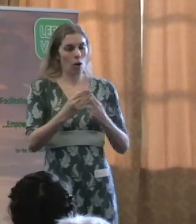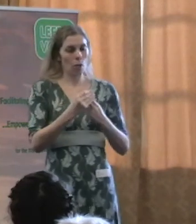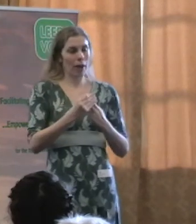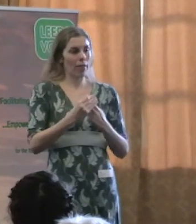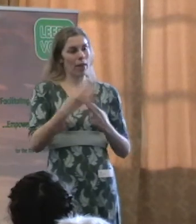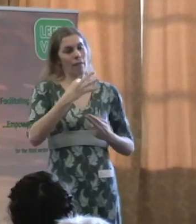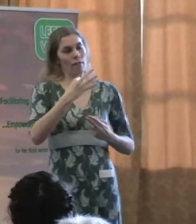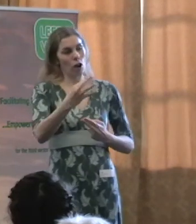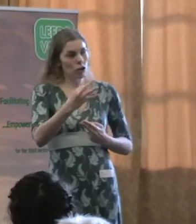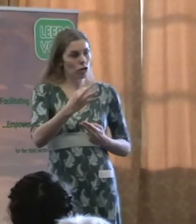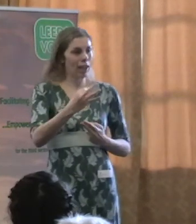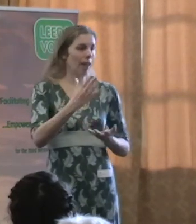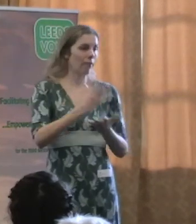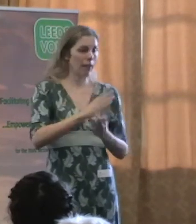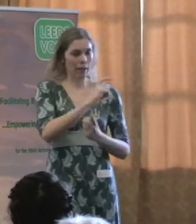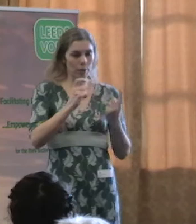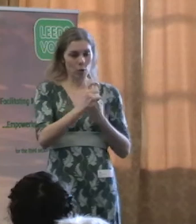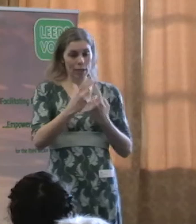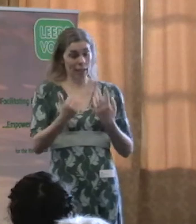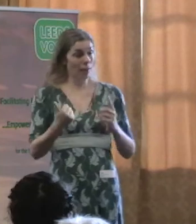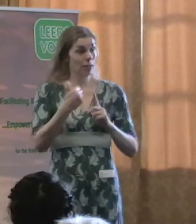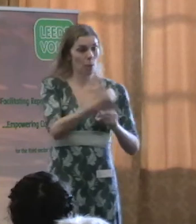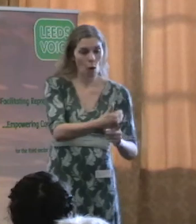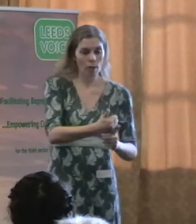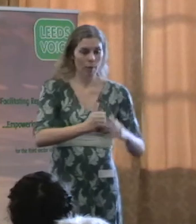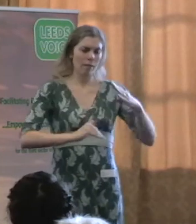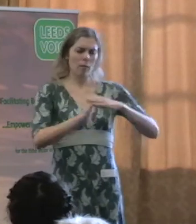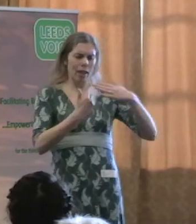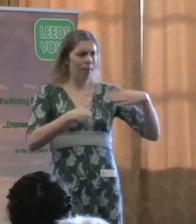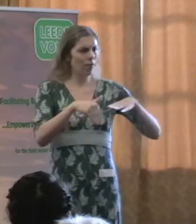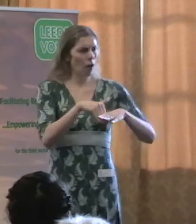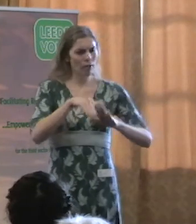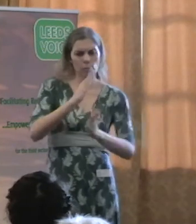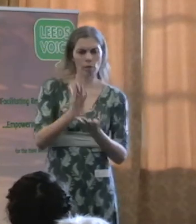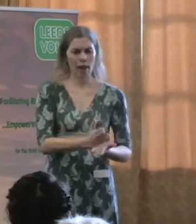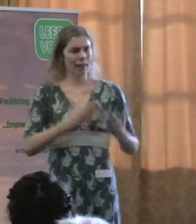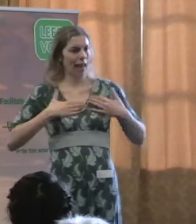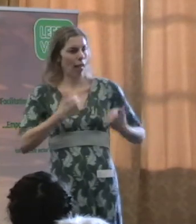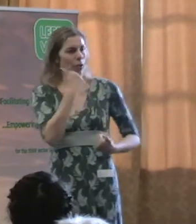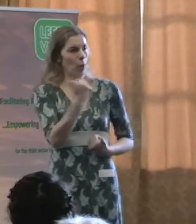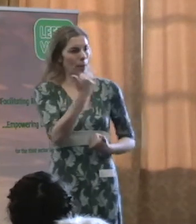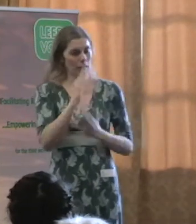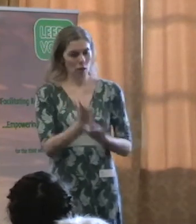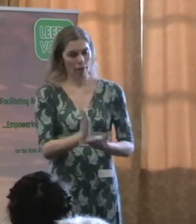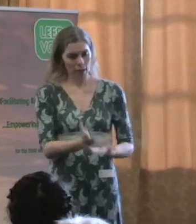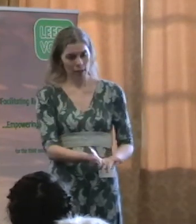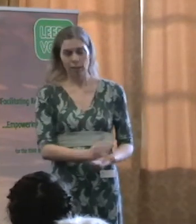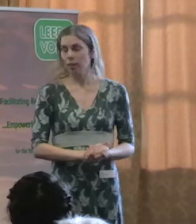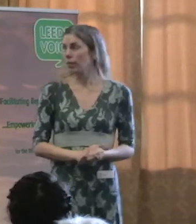enterprise sector organisations are supported to play a full part in providing health and wellbeing services.